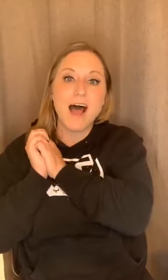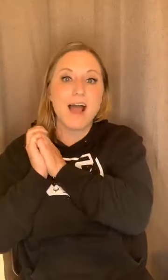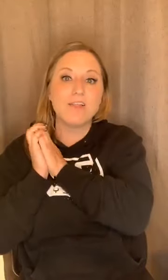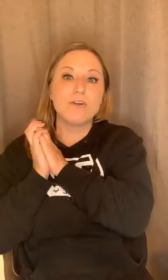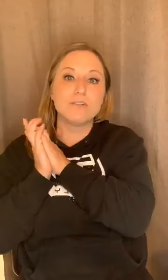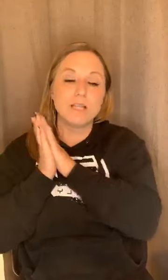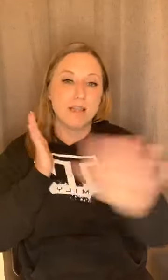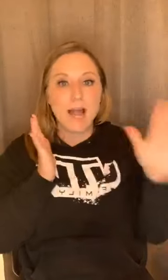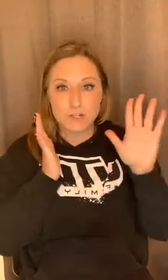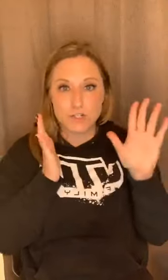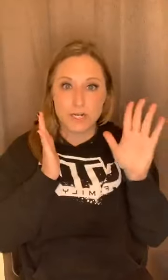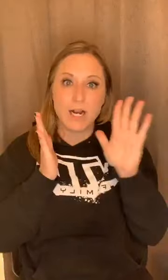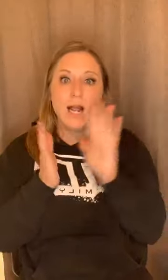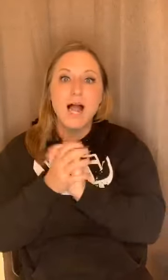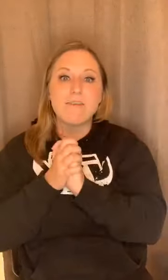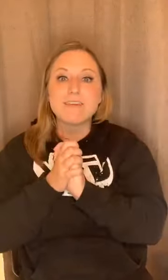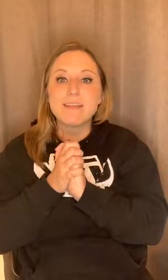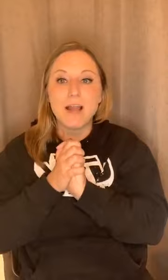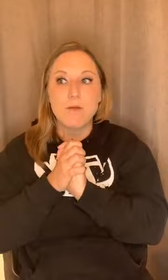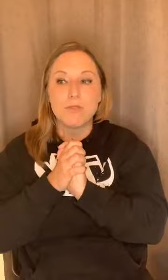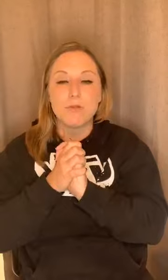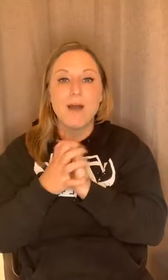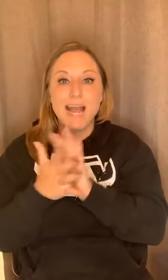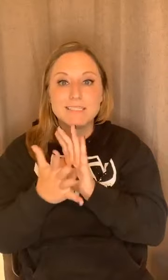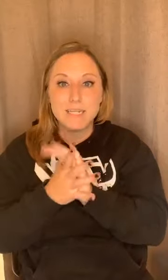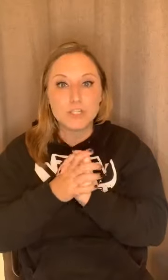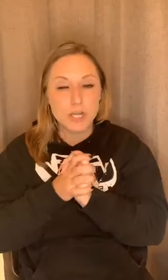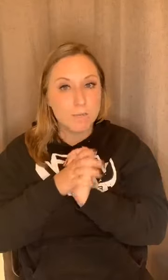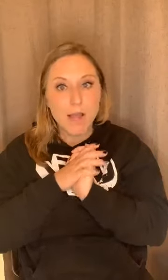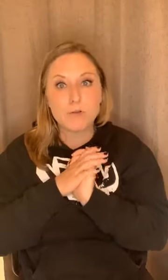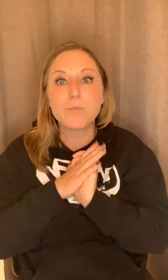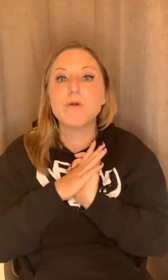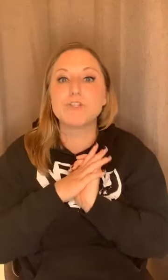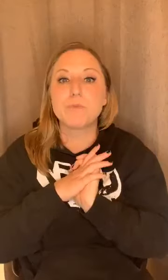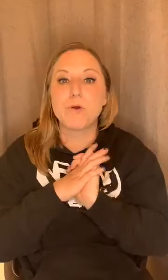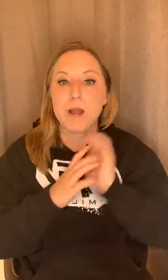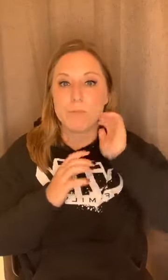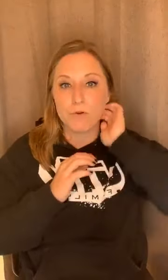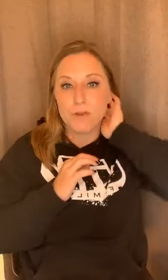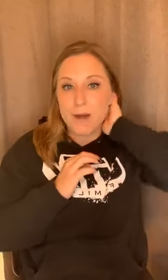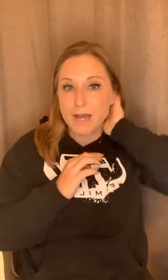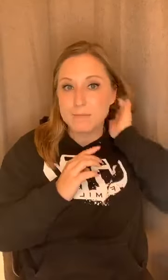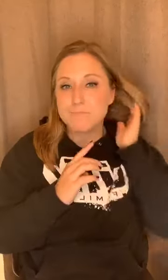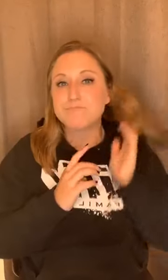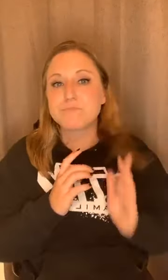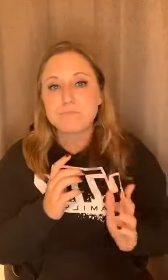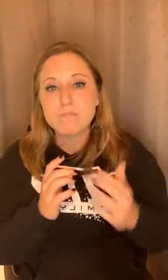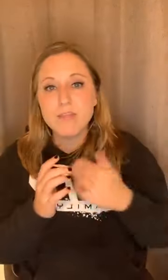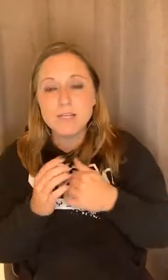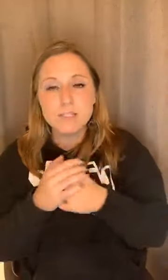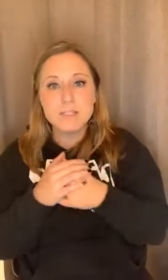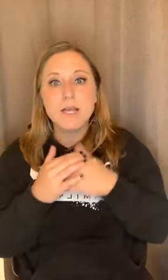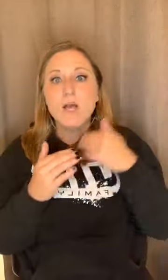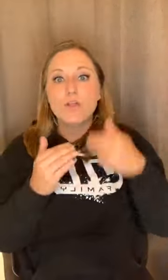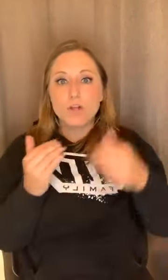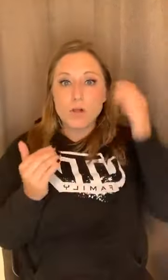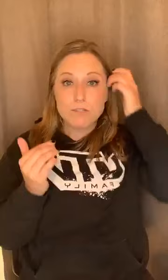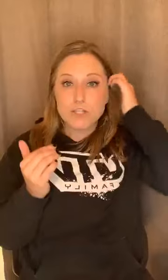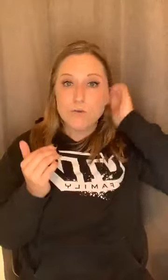I learned last year, everything that I went through, I teach in my group coaching program, more than a body. This is the closest you can